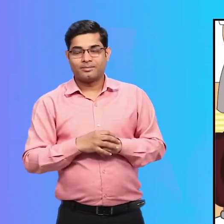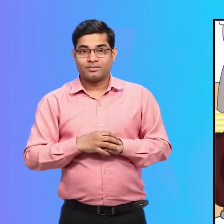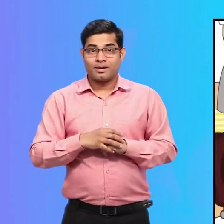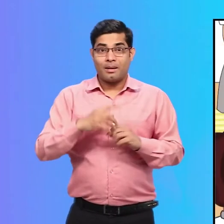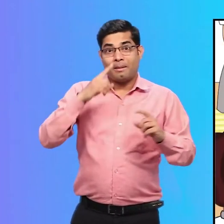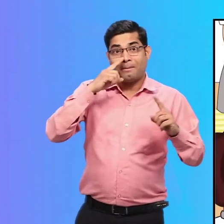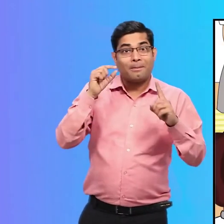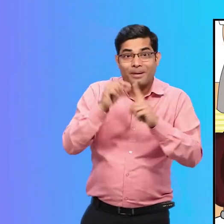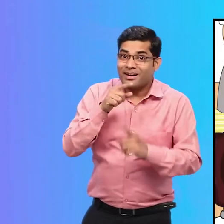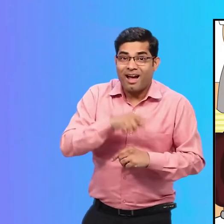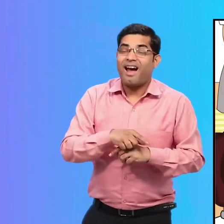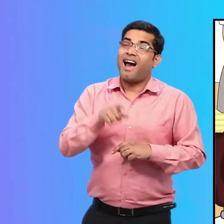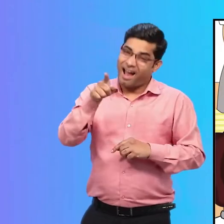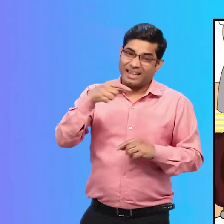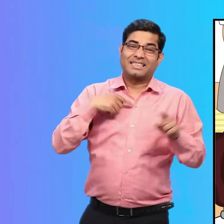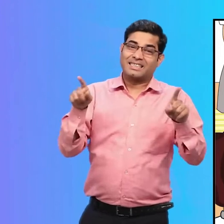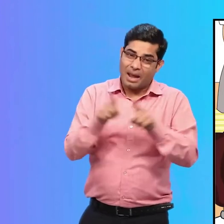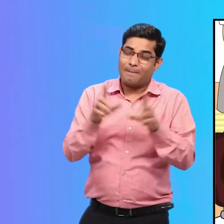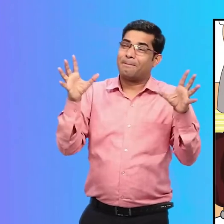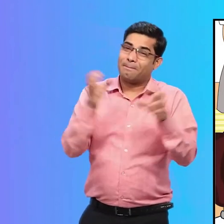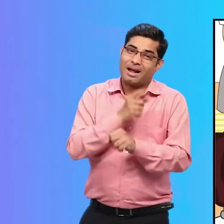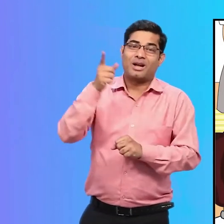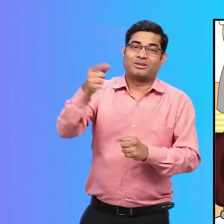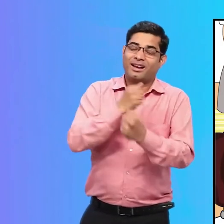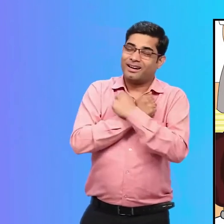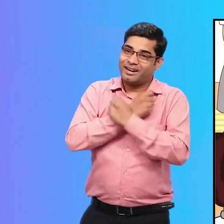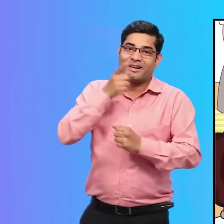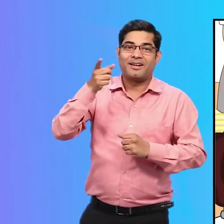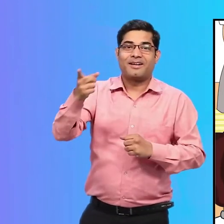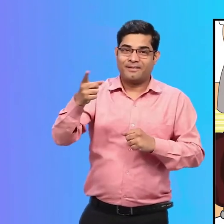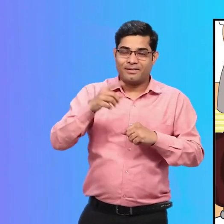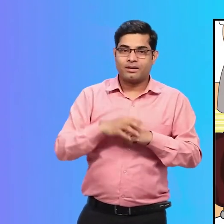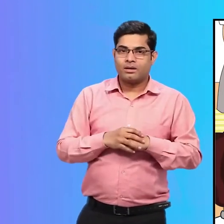I missed you too! But how did you get to the class by yourself?